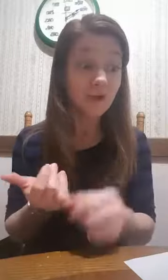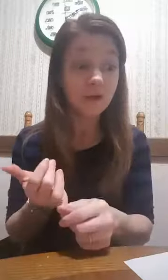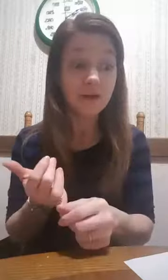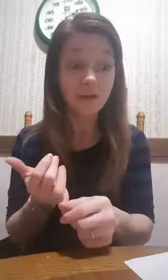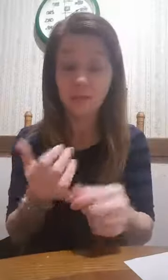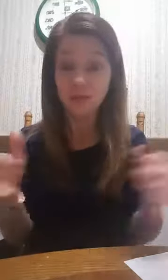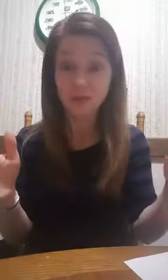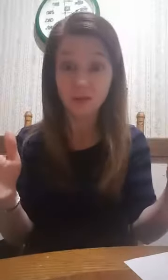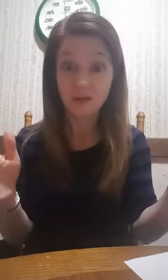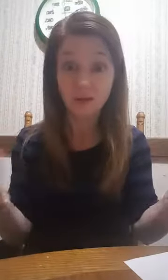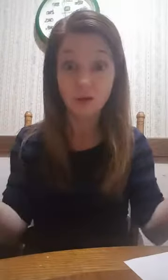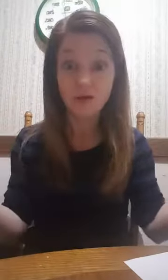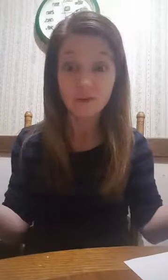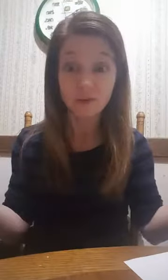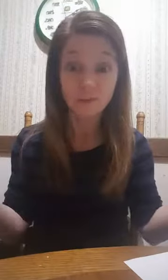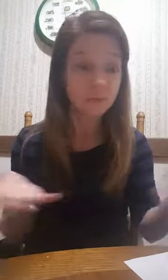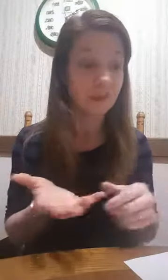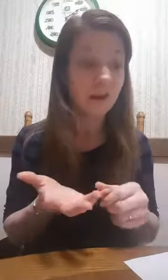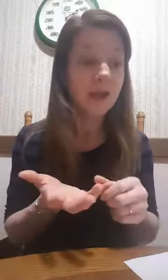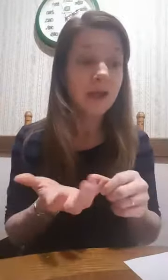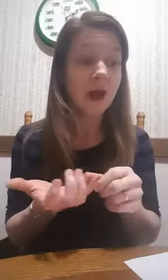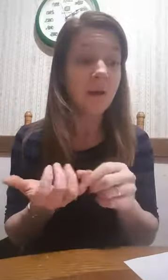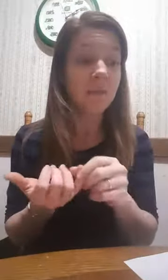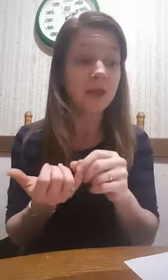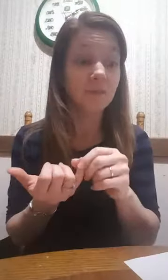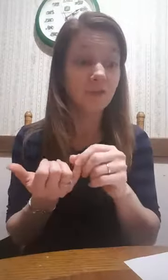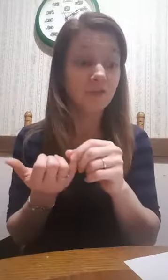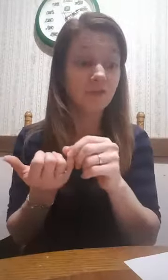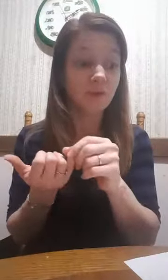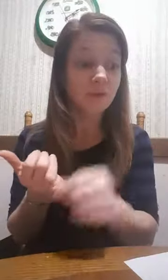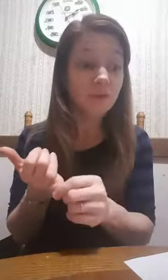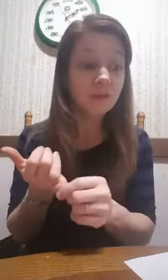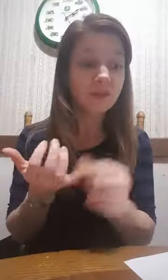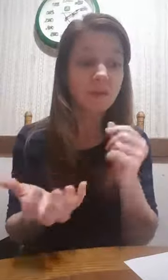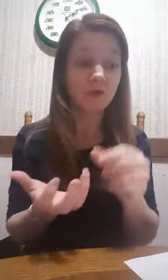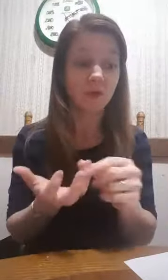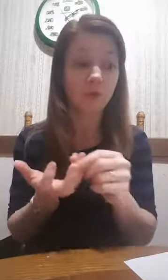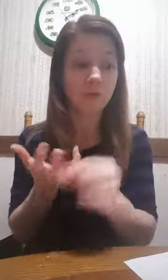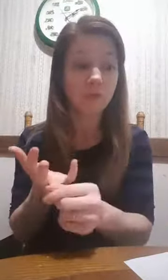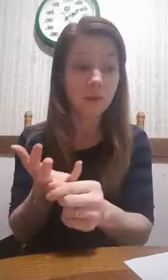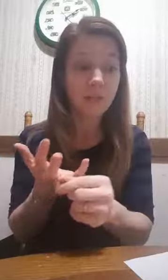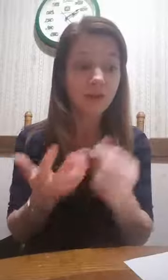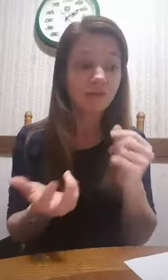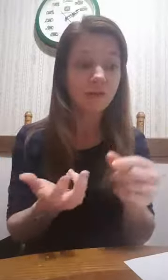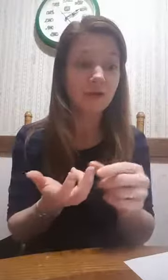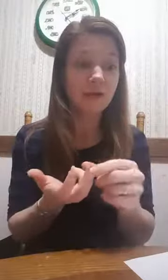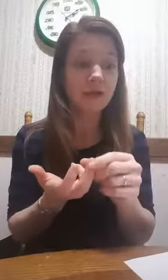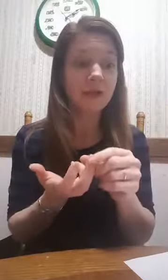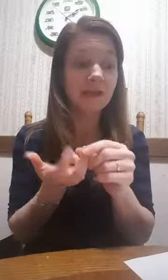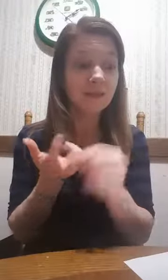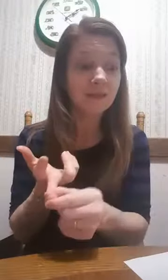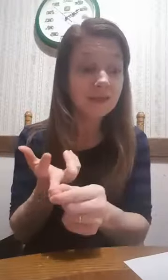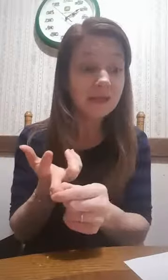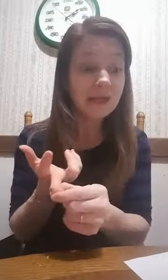Melatonin, some things that it does, and I'll have a list on my blog. It improves your immune system. It normalizes blood pressure. Enhances DNA